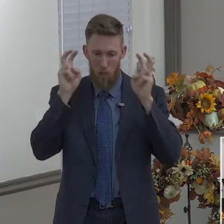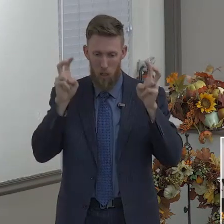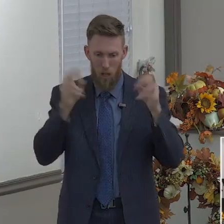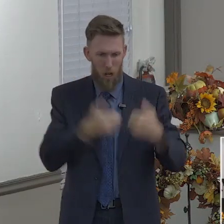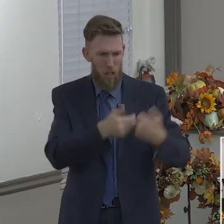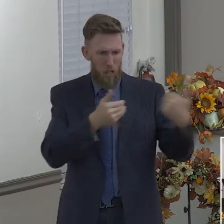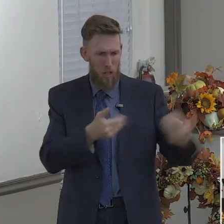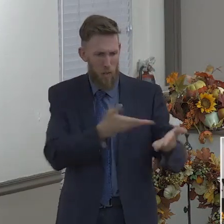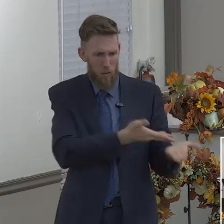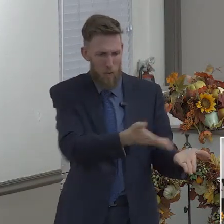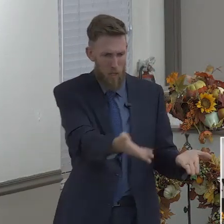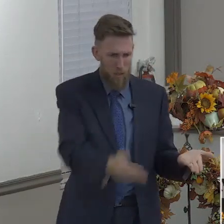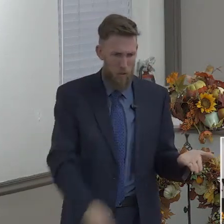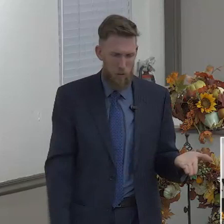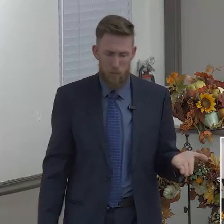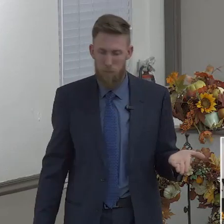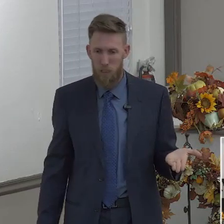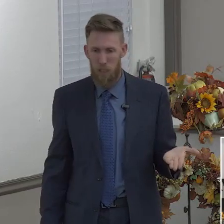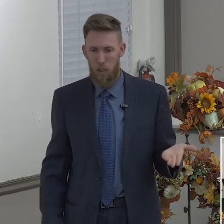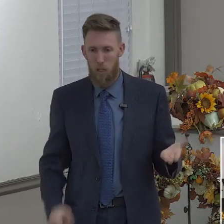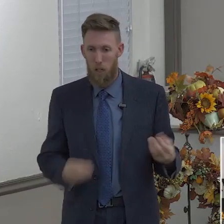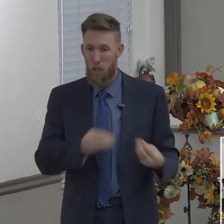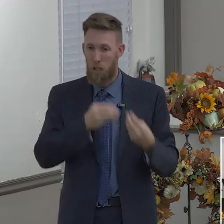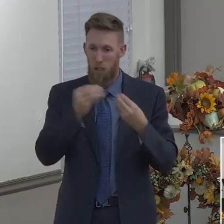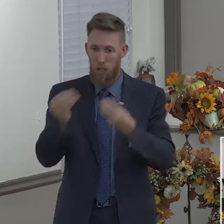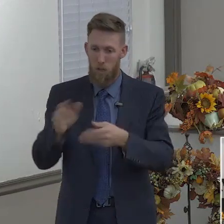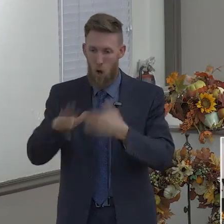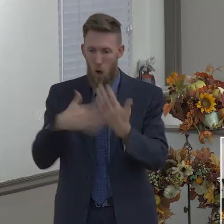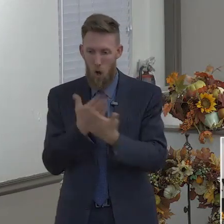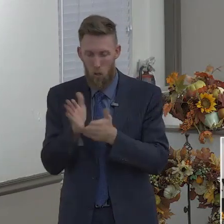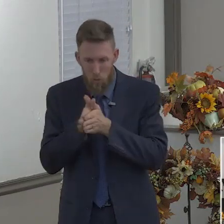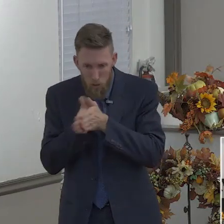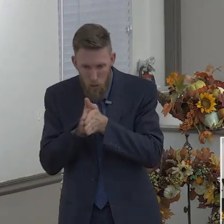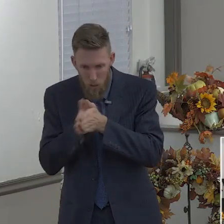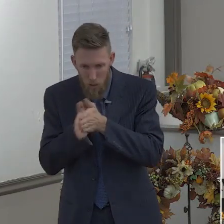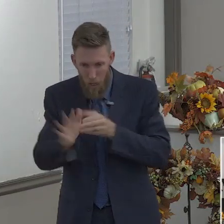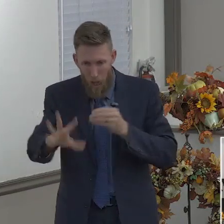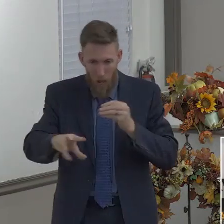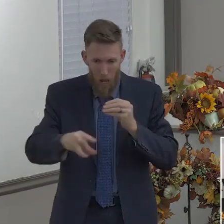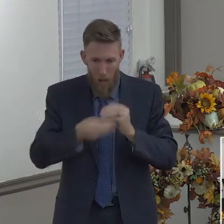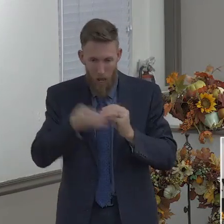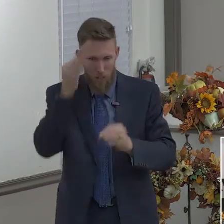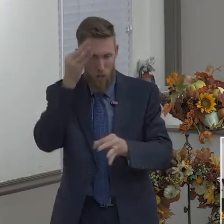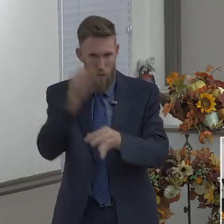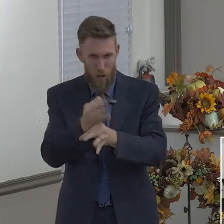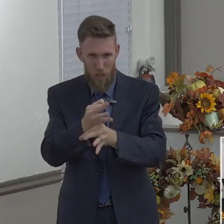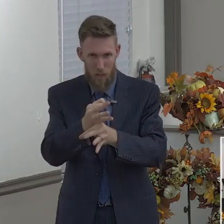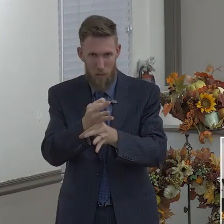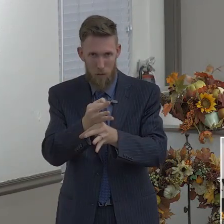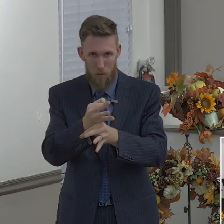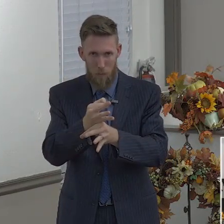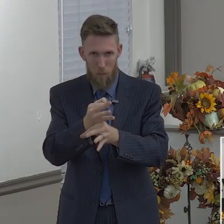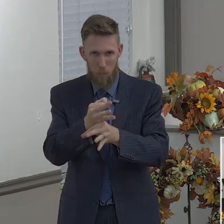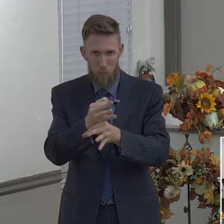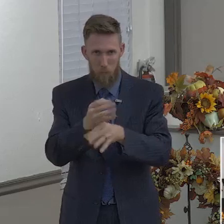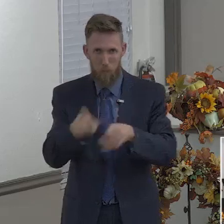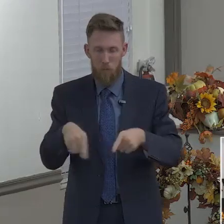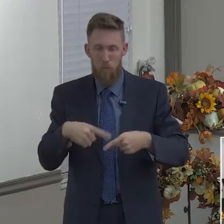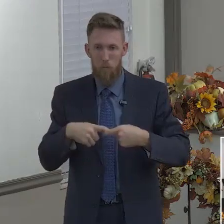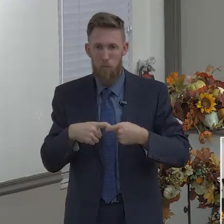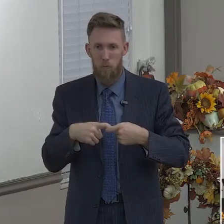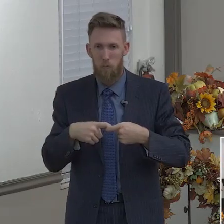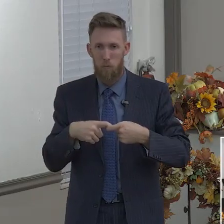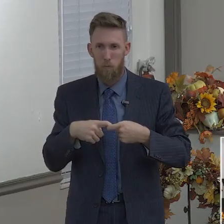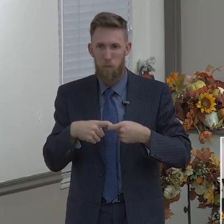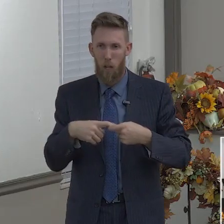giving all diligence add to your faith. Now, I think it's interesting to me that it says